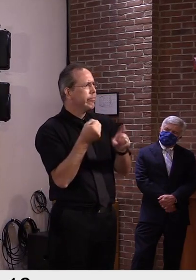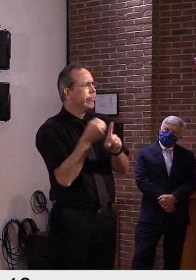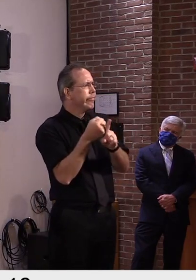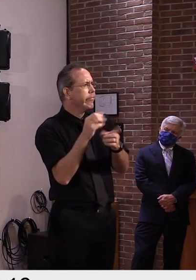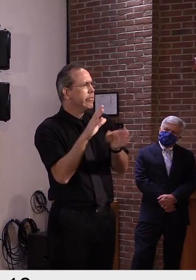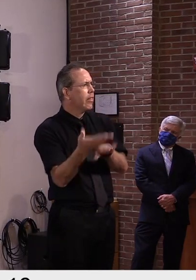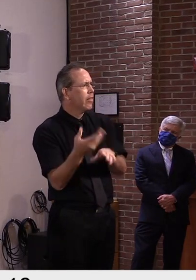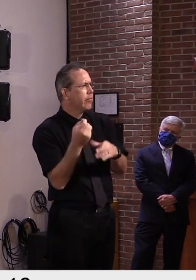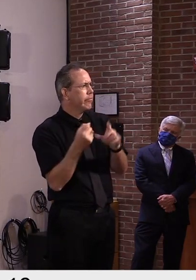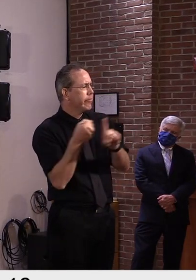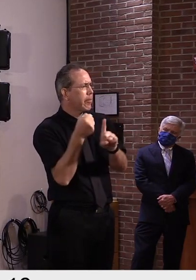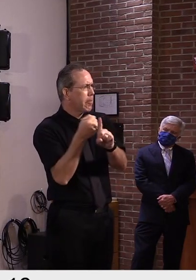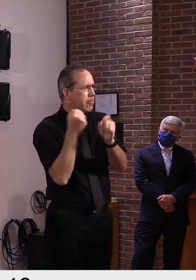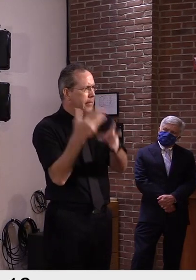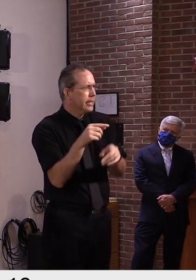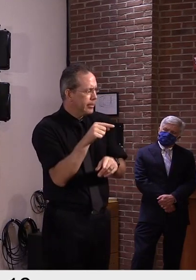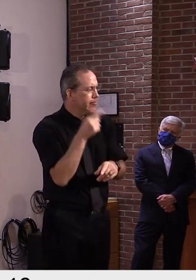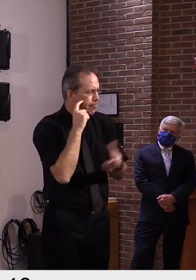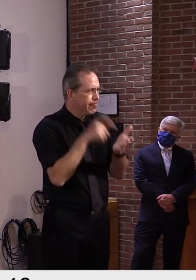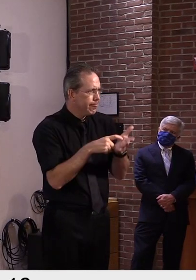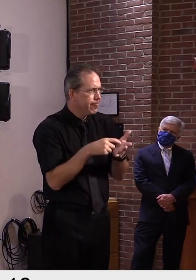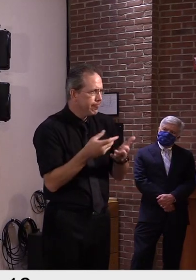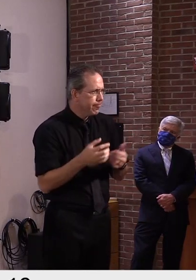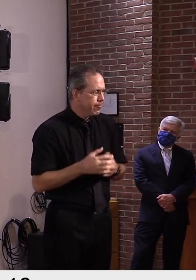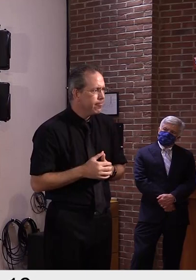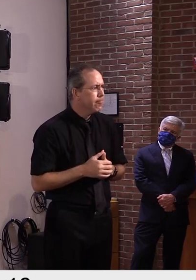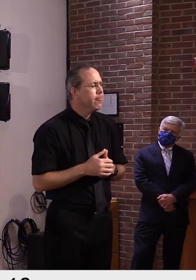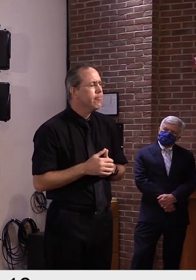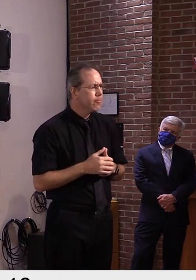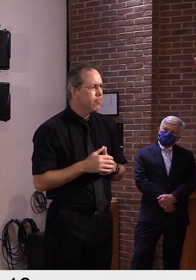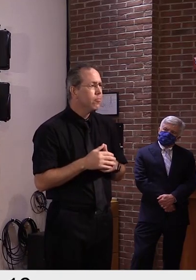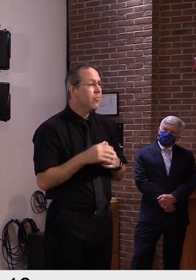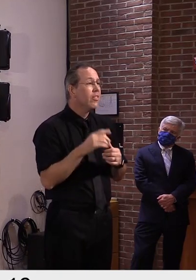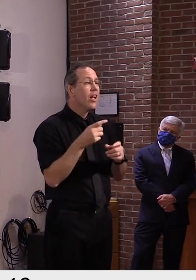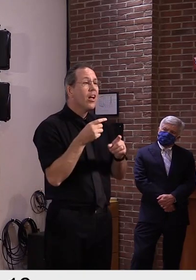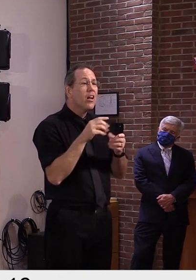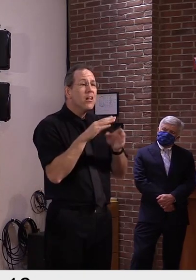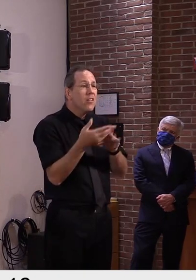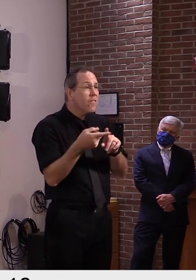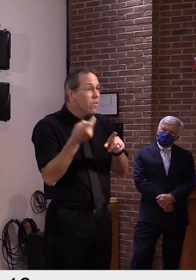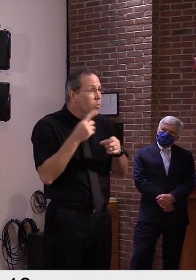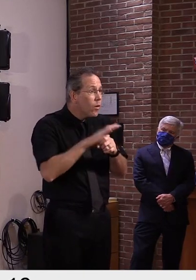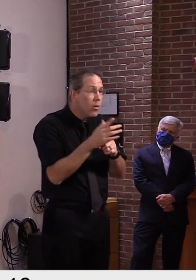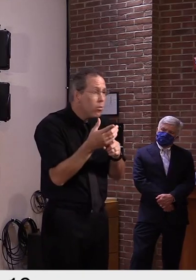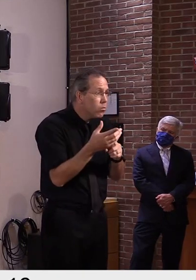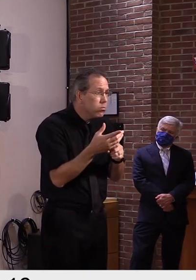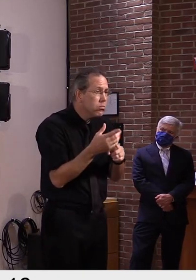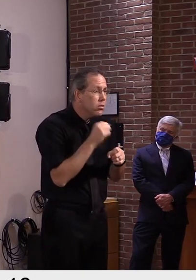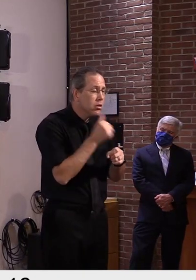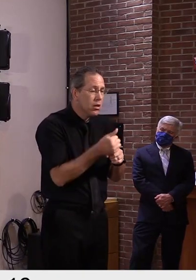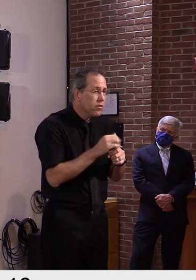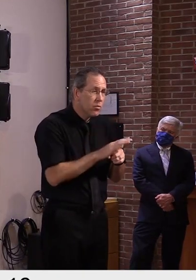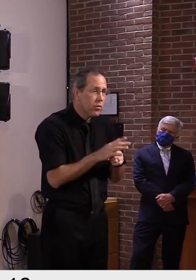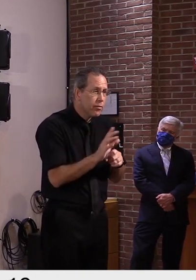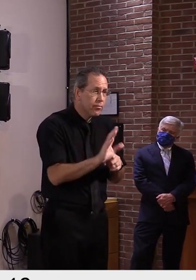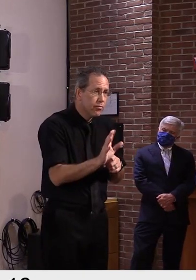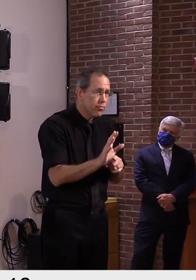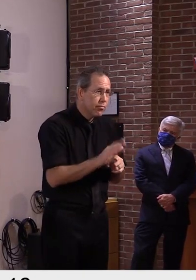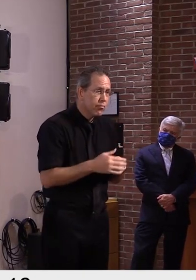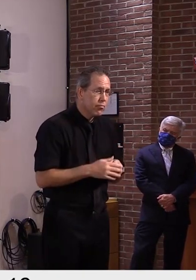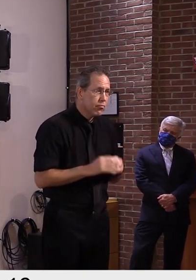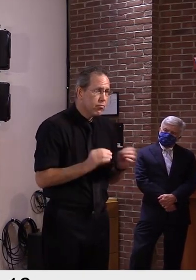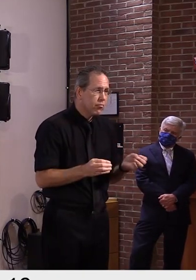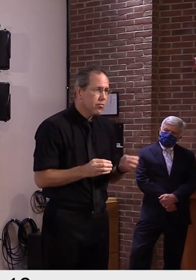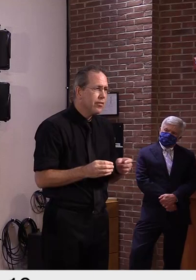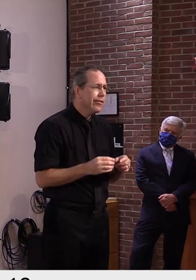uh, from COVID. However, there are still deaths from many other conditions. And the concern of the